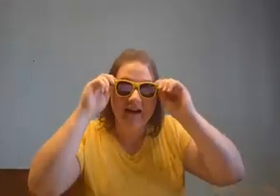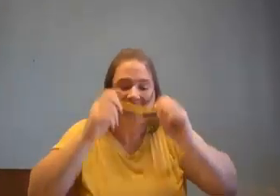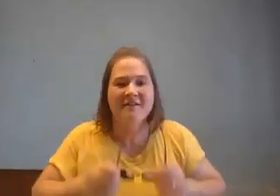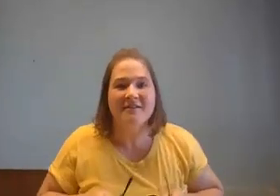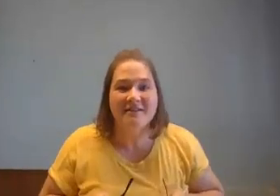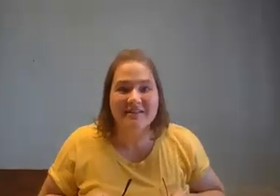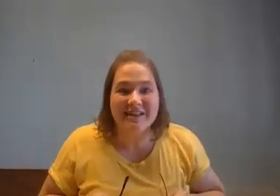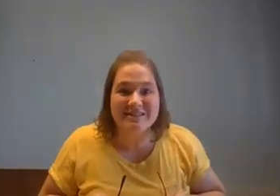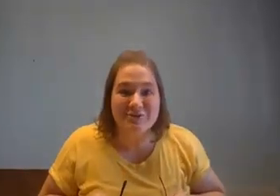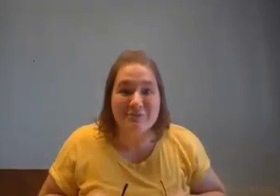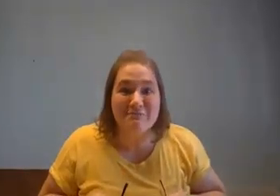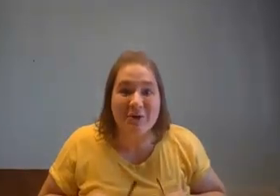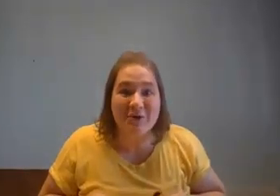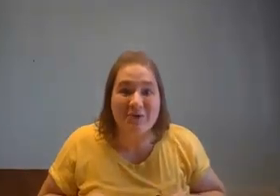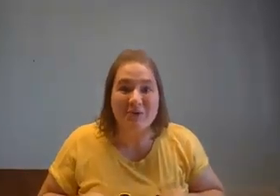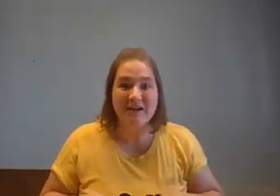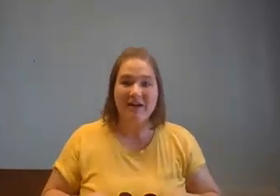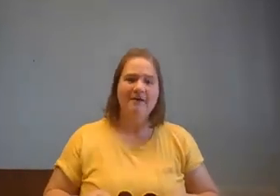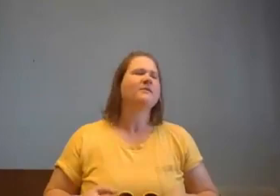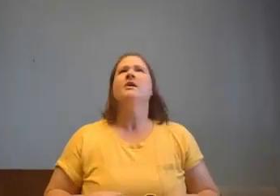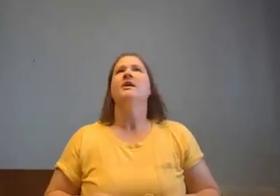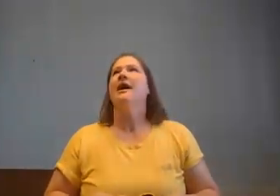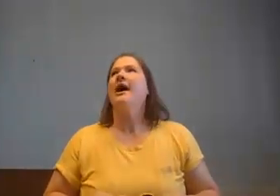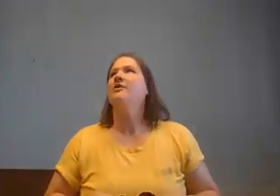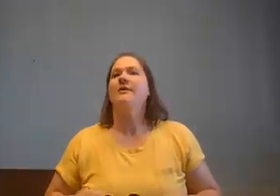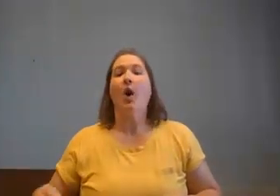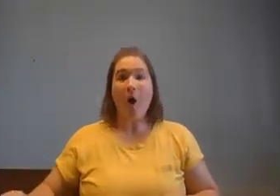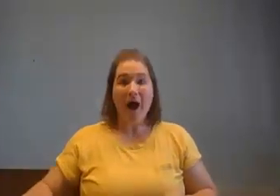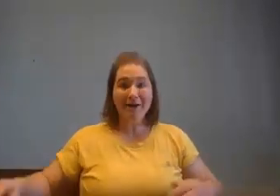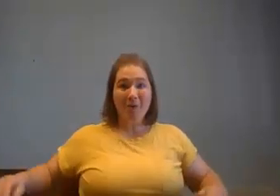Okay! Let's do the moon! How can we...oh, I know!